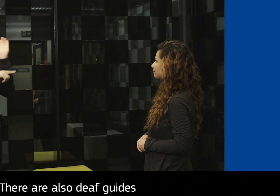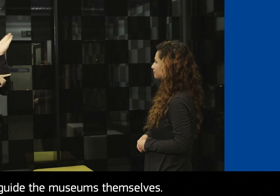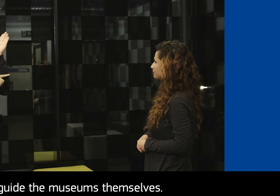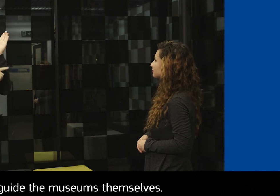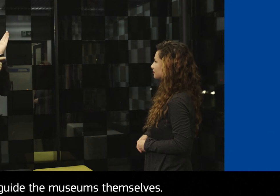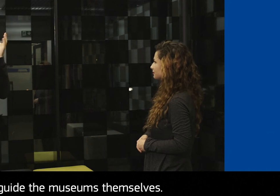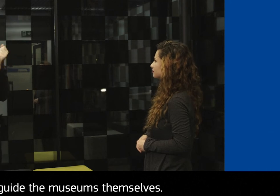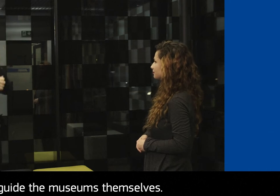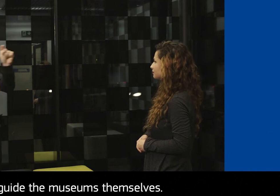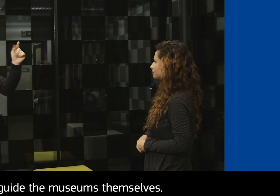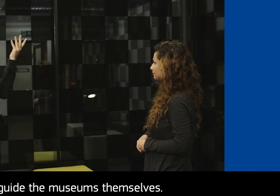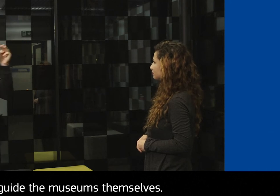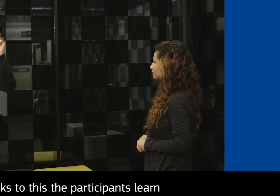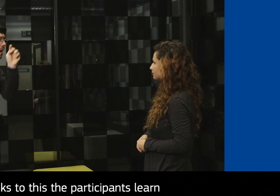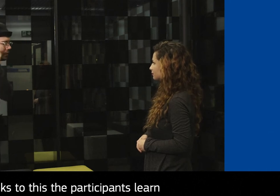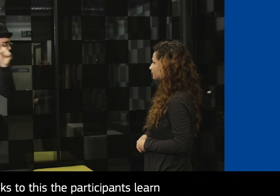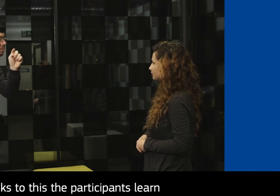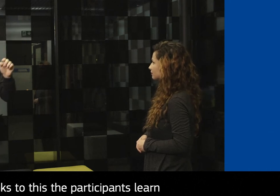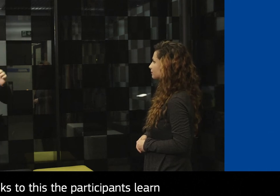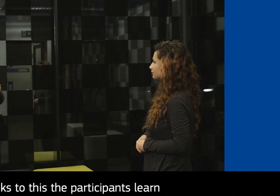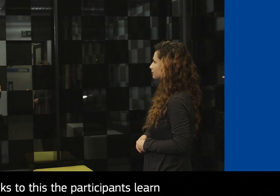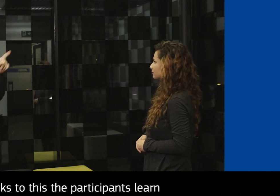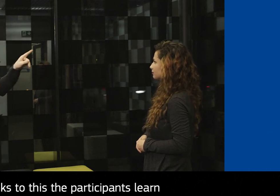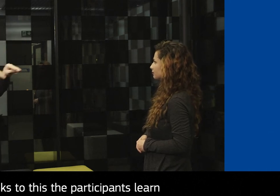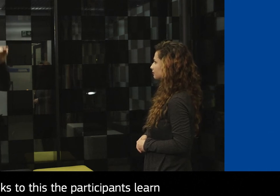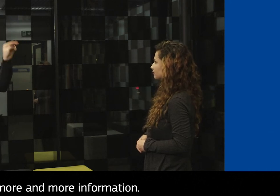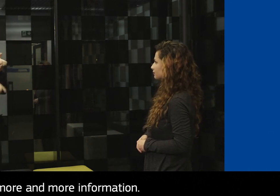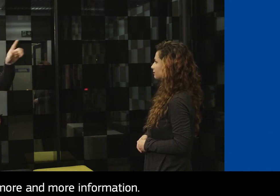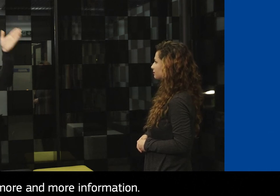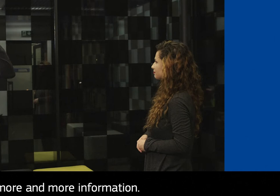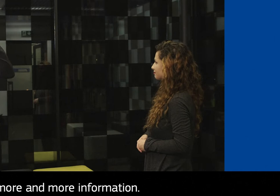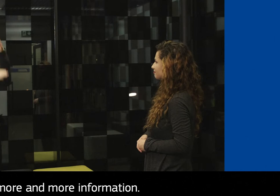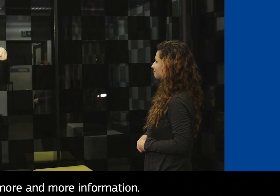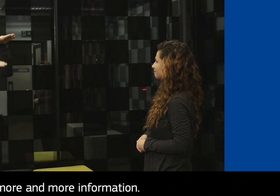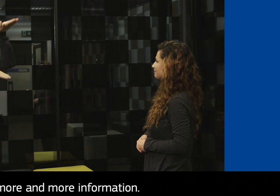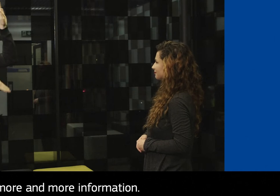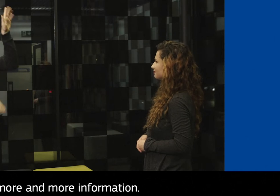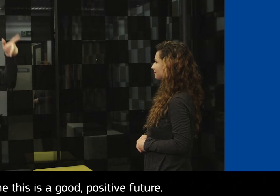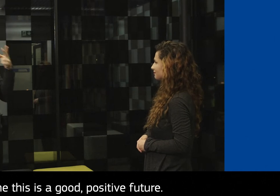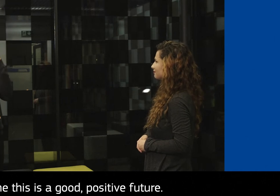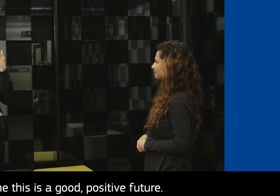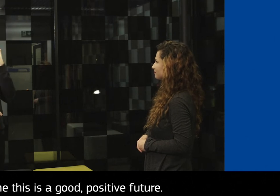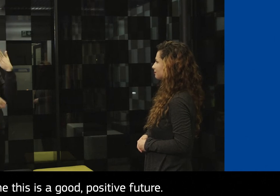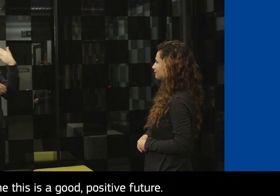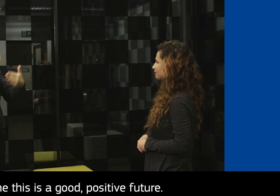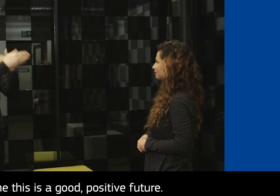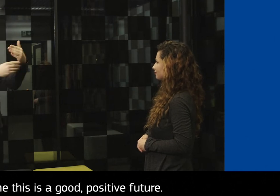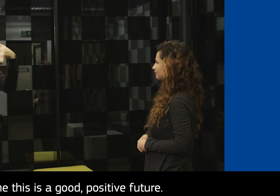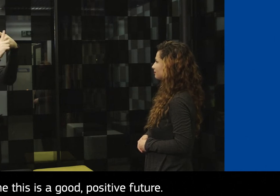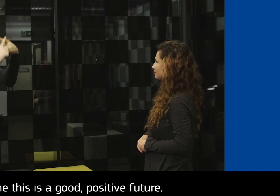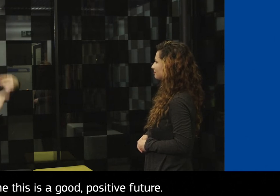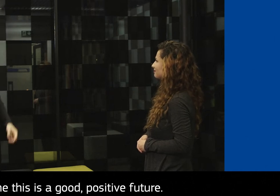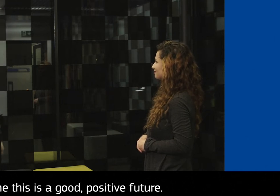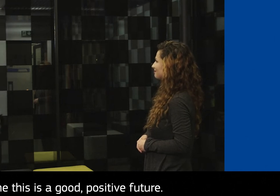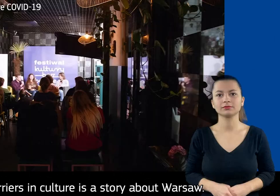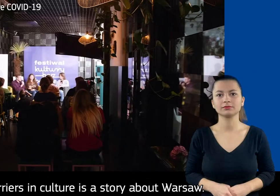guides who guide the museums themselves. Thanks to this, the participants learn more and more information. For me, this is a good,